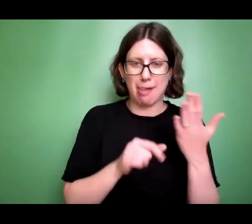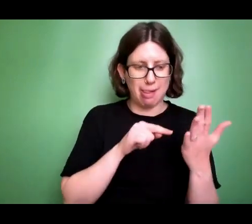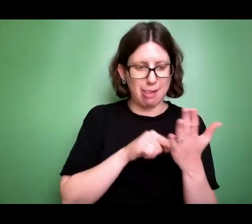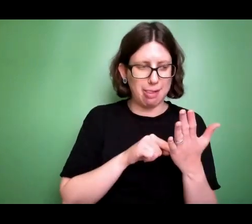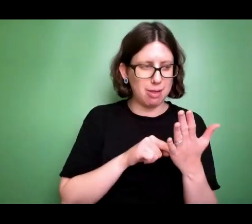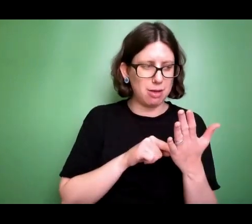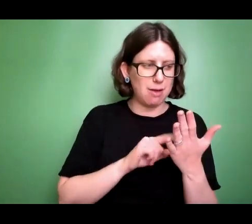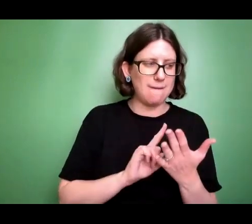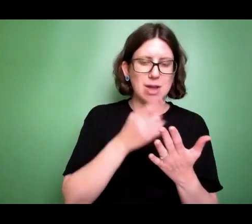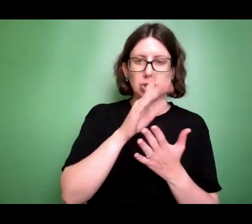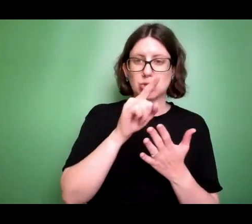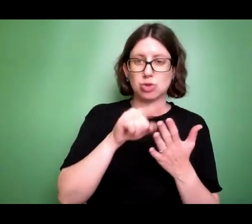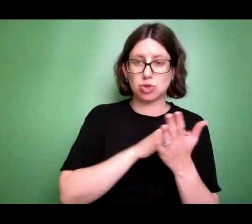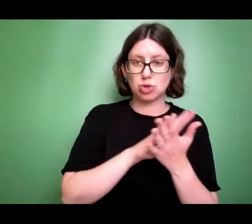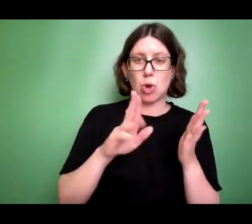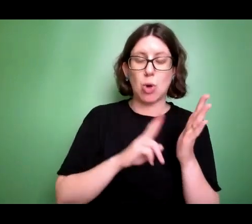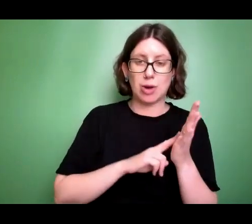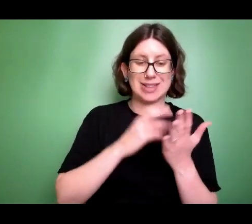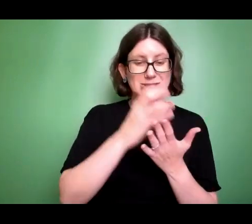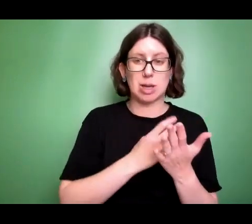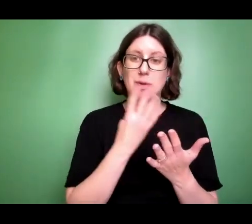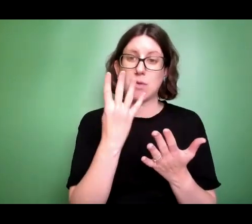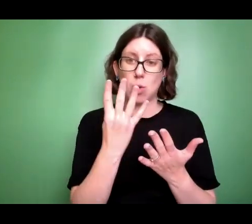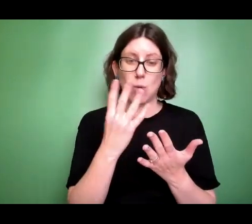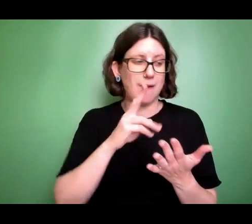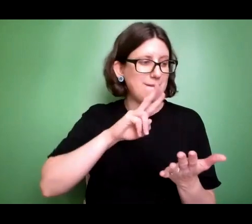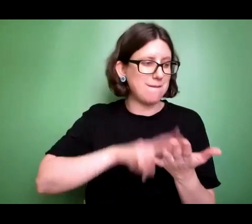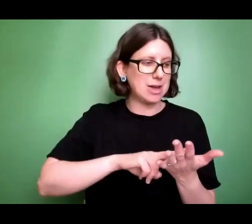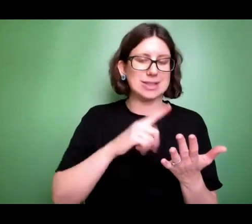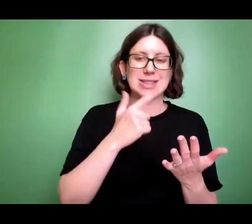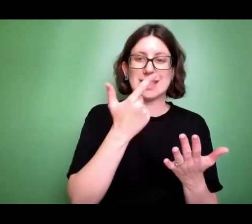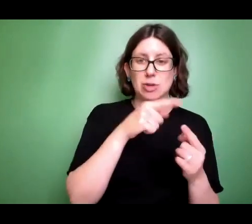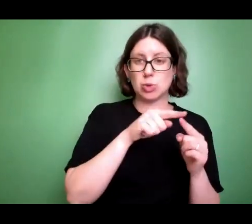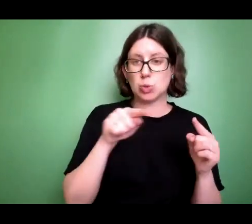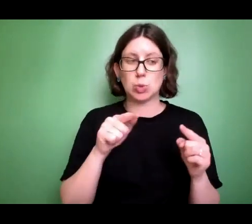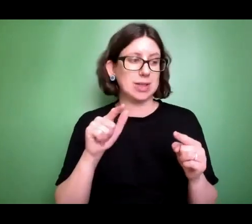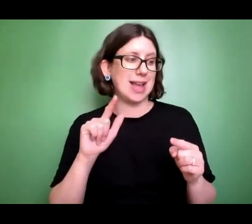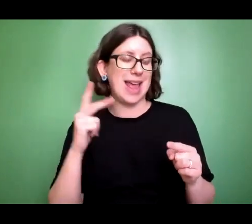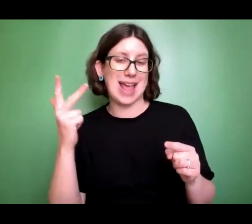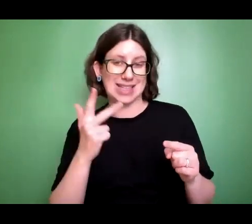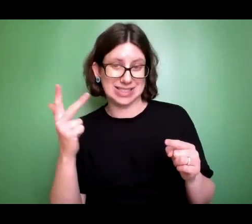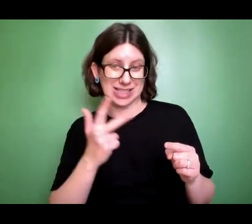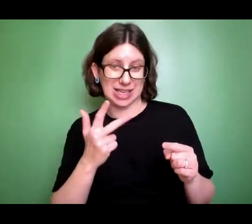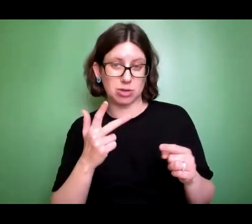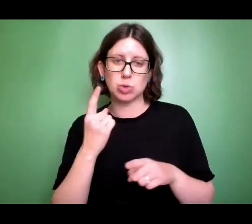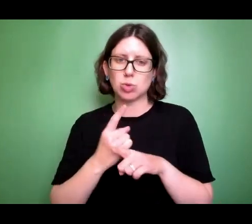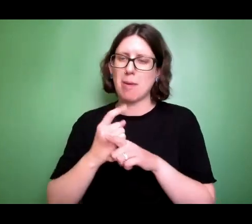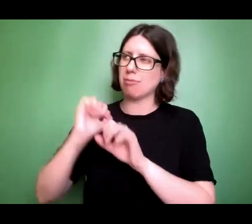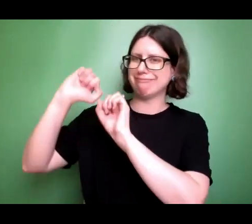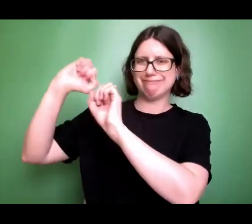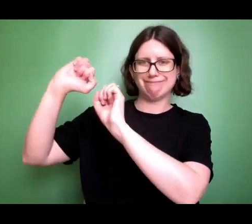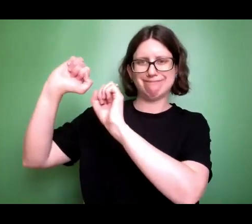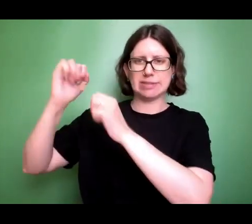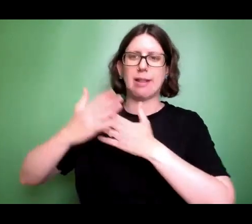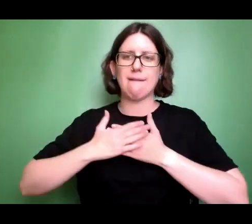4, and we're going to look at verses 7 to 18. We're going to look at God's kind of love. So if